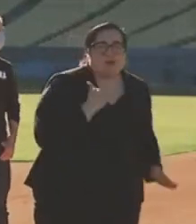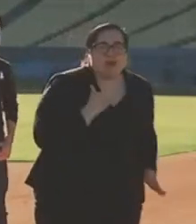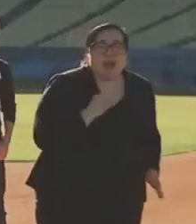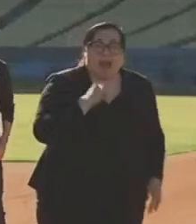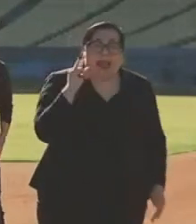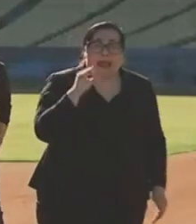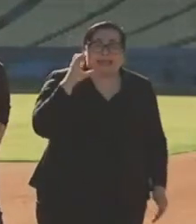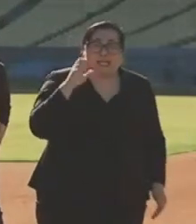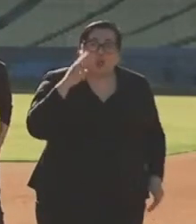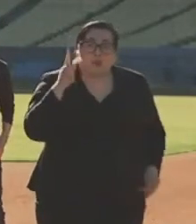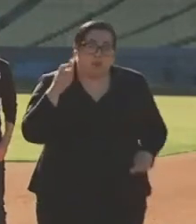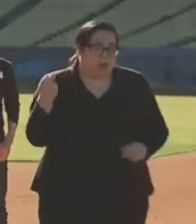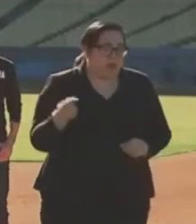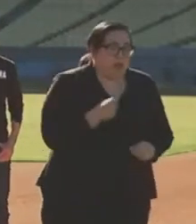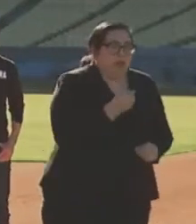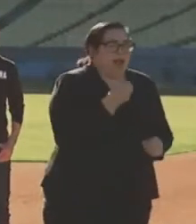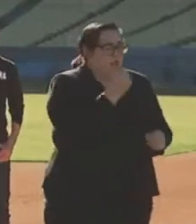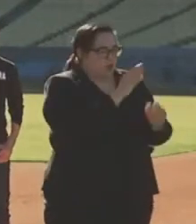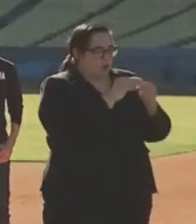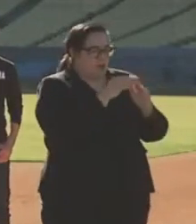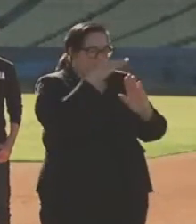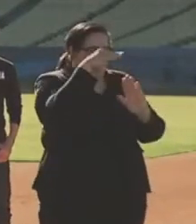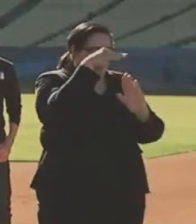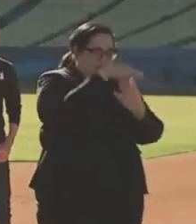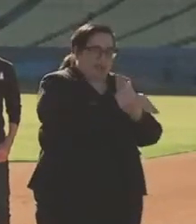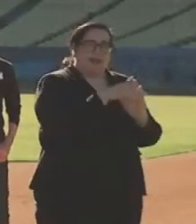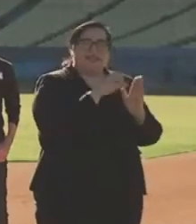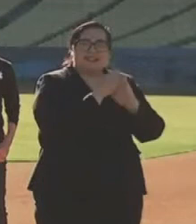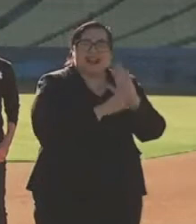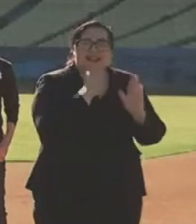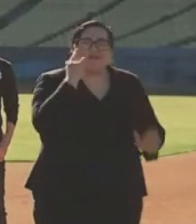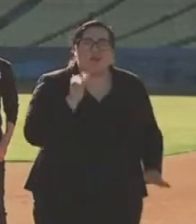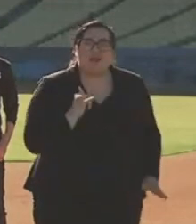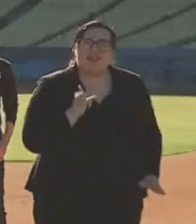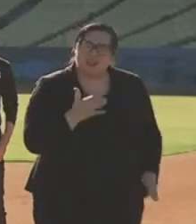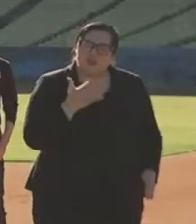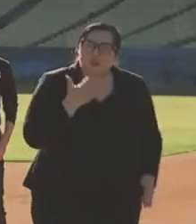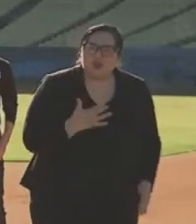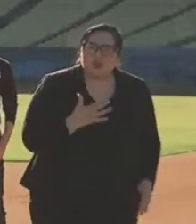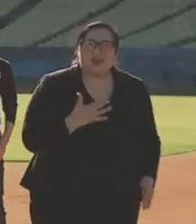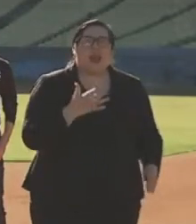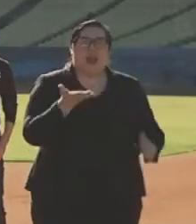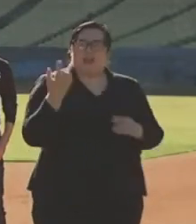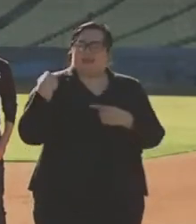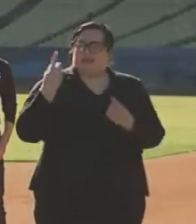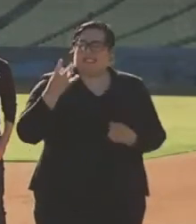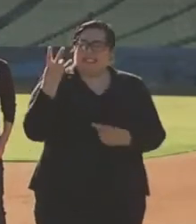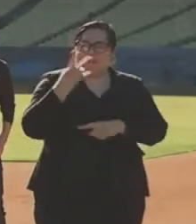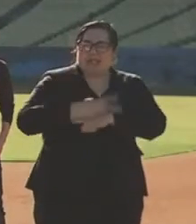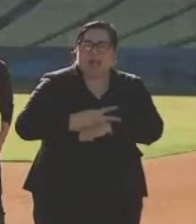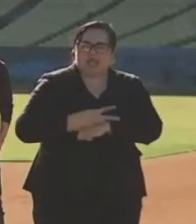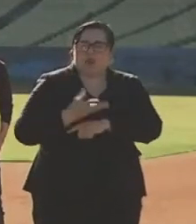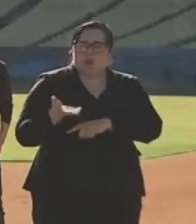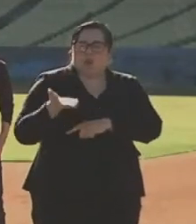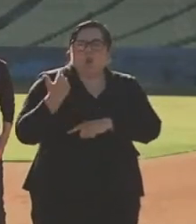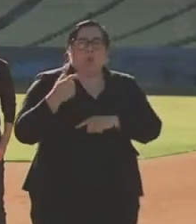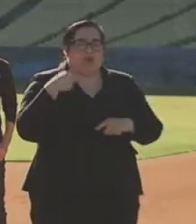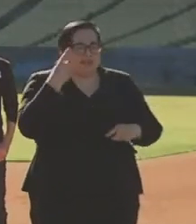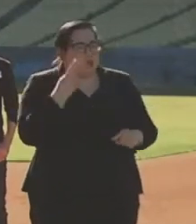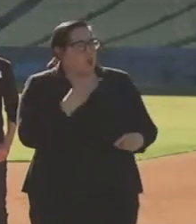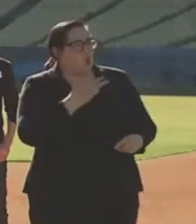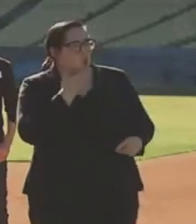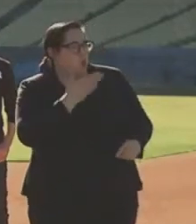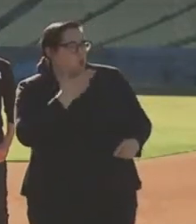ICU admissions that are now declining in the state of California. The last seven plus days, we have seen some encouraging